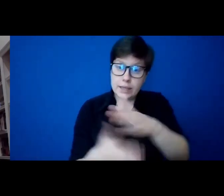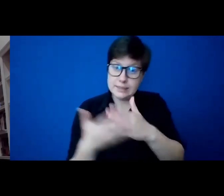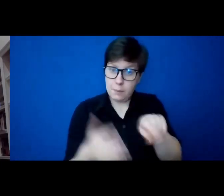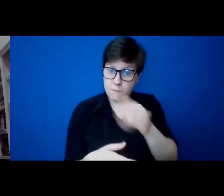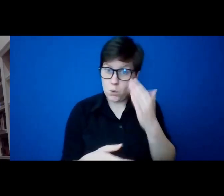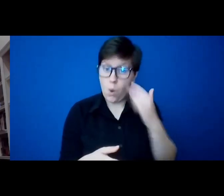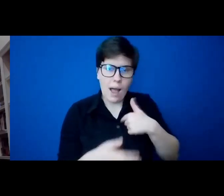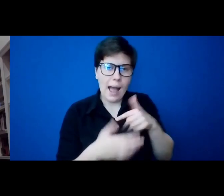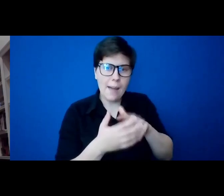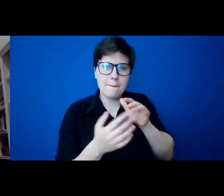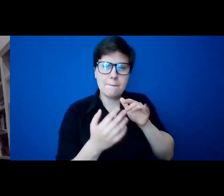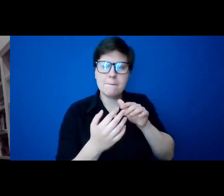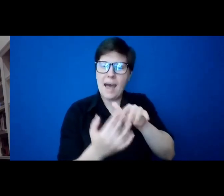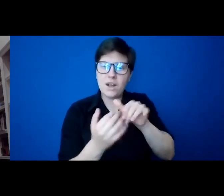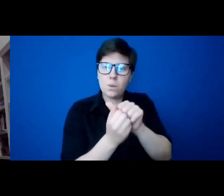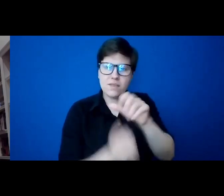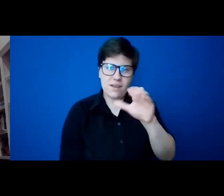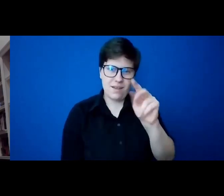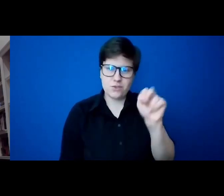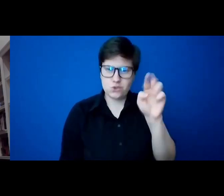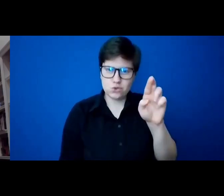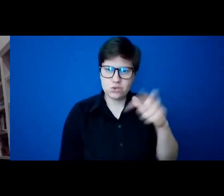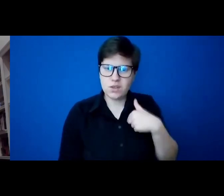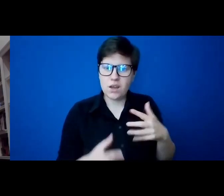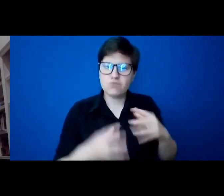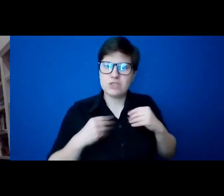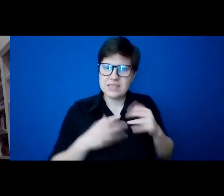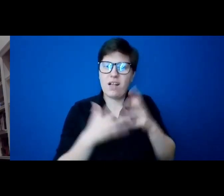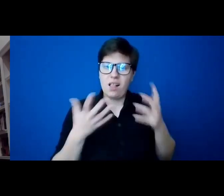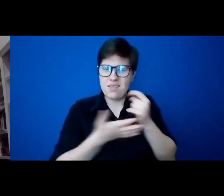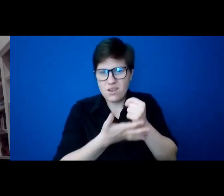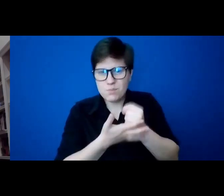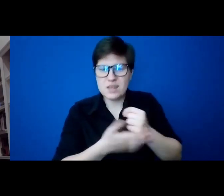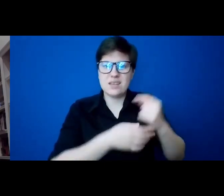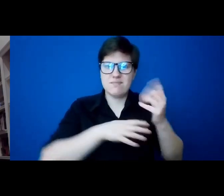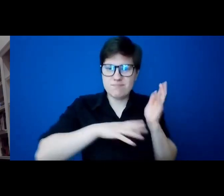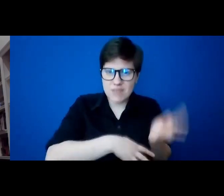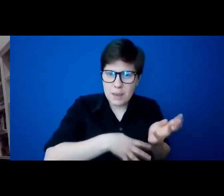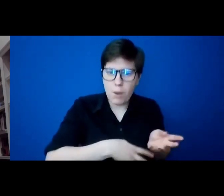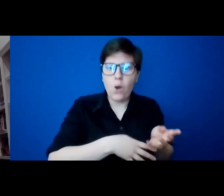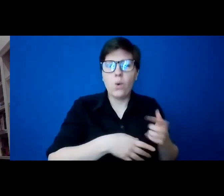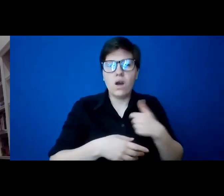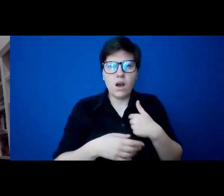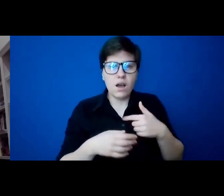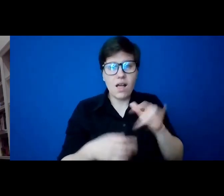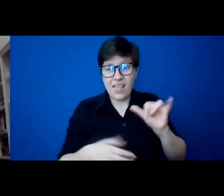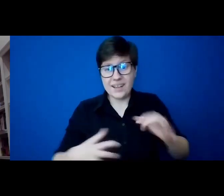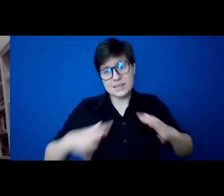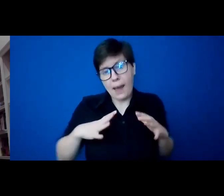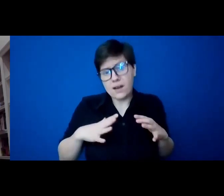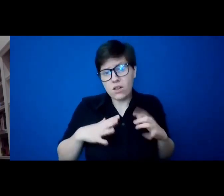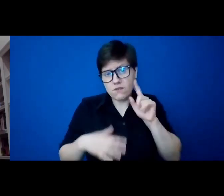had to get all kinds of chemotherapy and immunotherapy and it gave me almost like a little sabbatical. And I, I wrote a reflection about a year